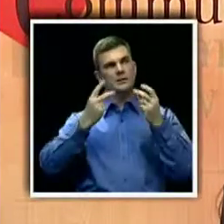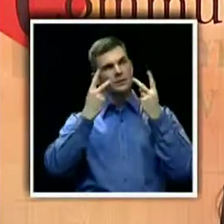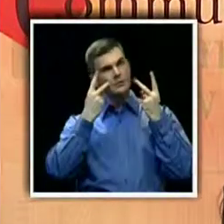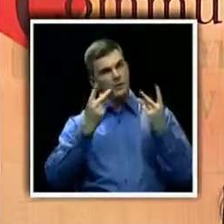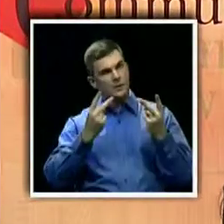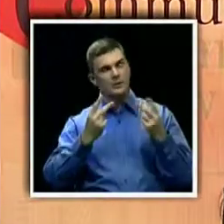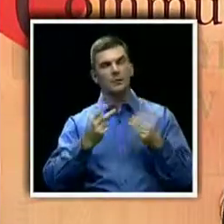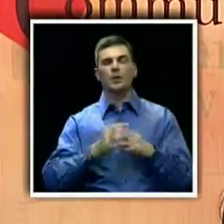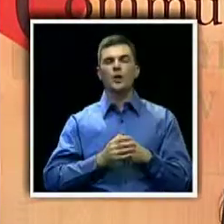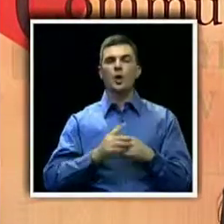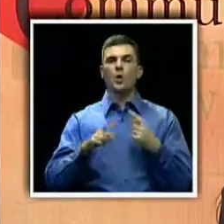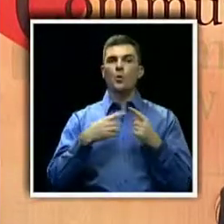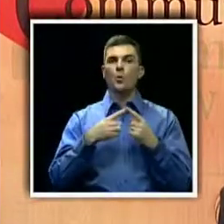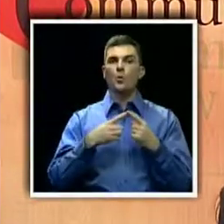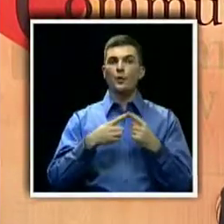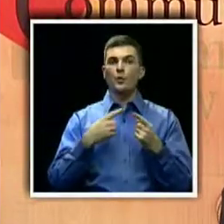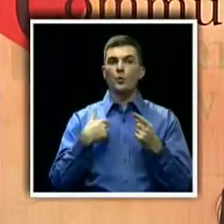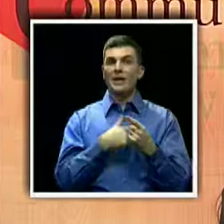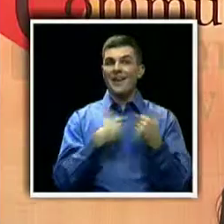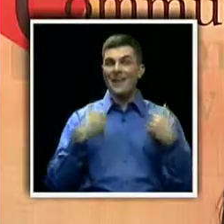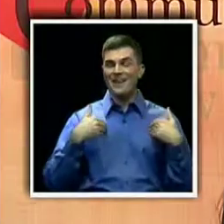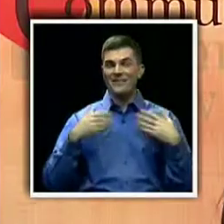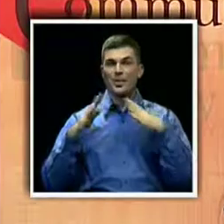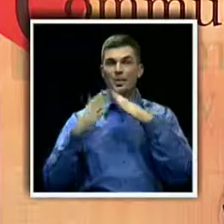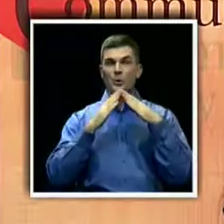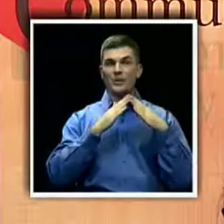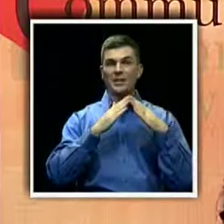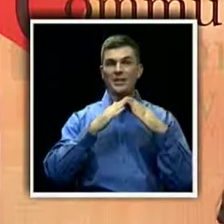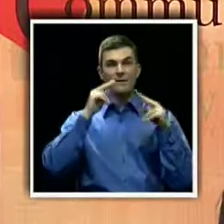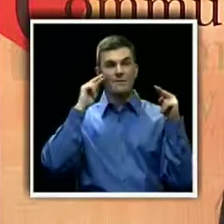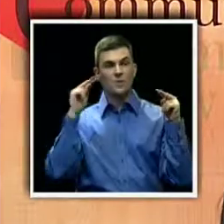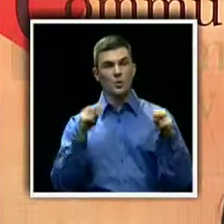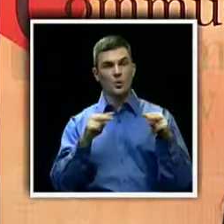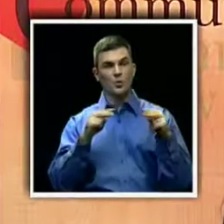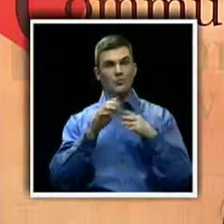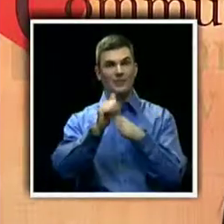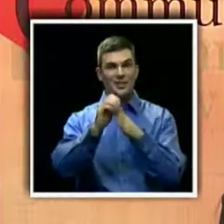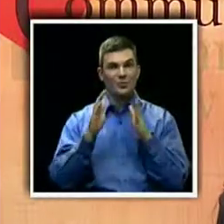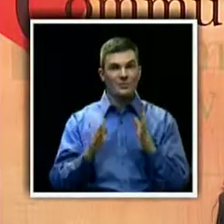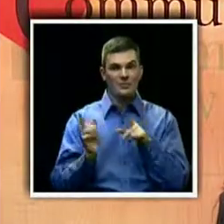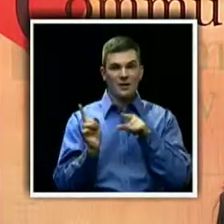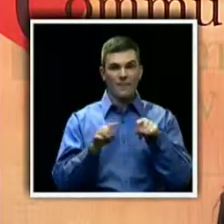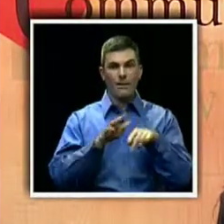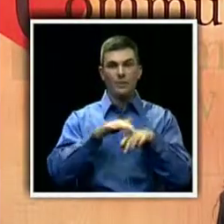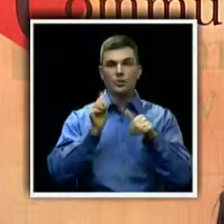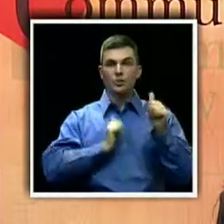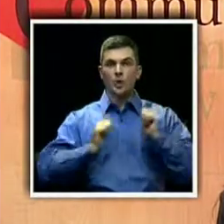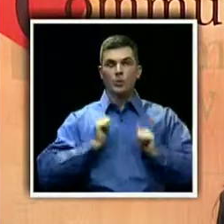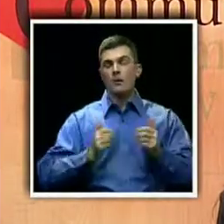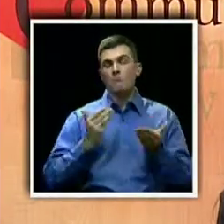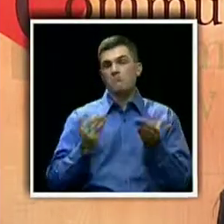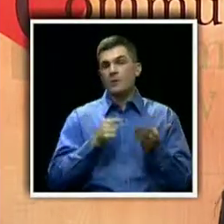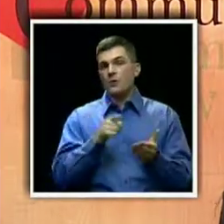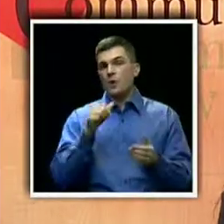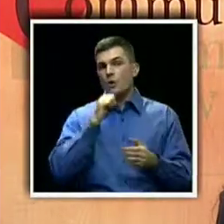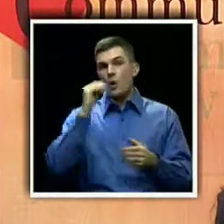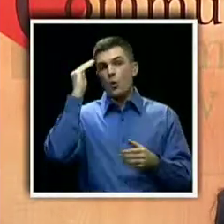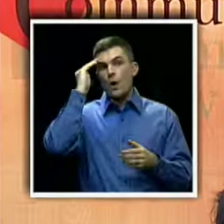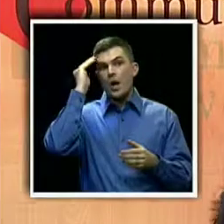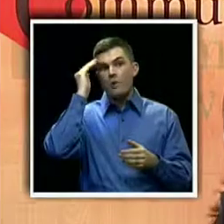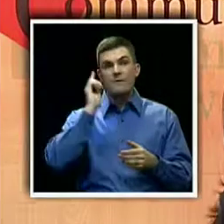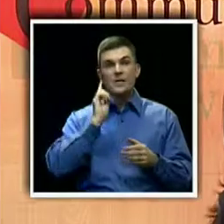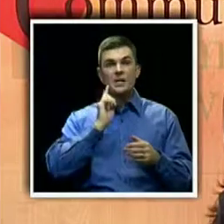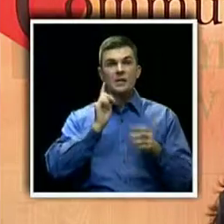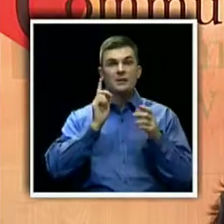with Community View, know, leaders that are coming on the show that may not be aware of the issues